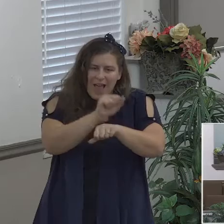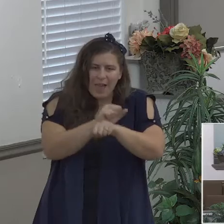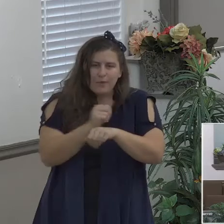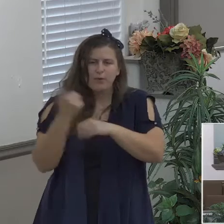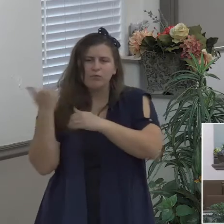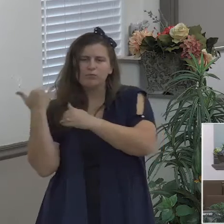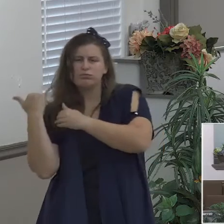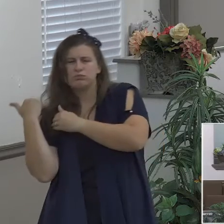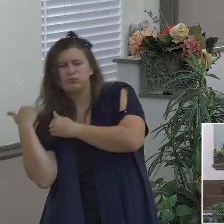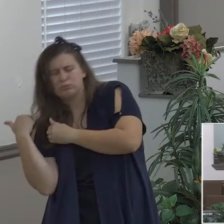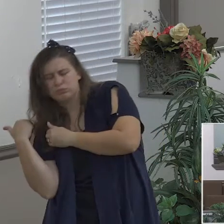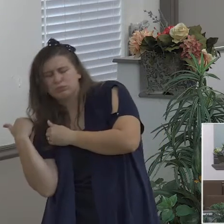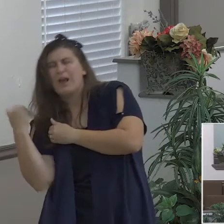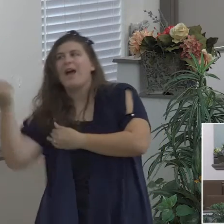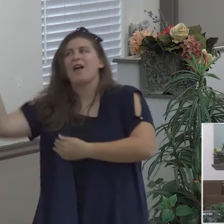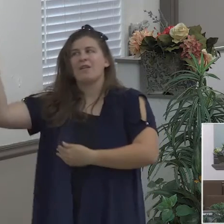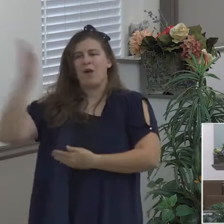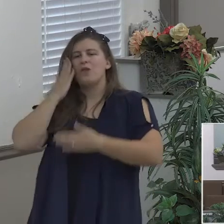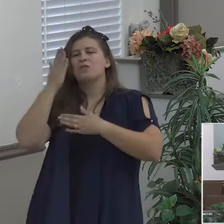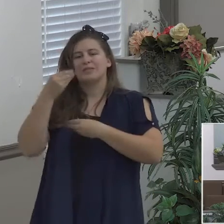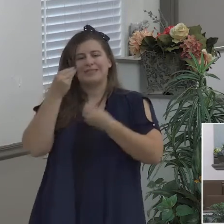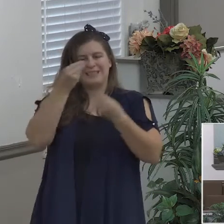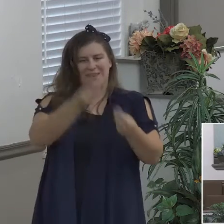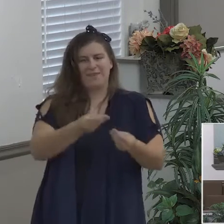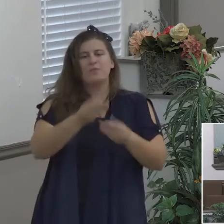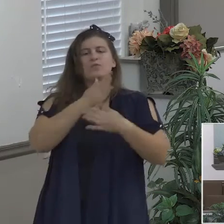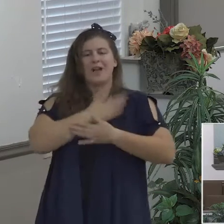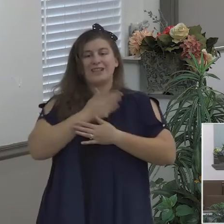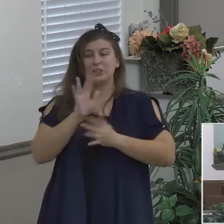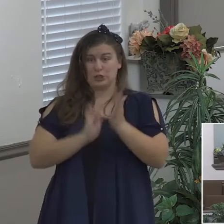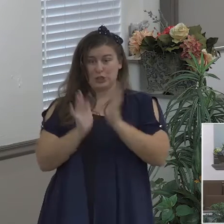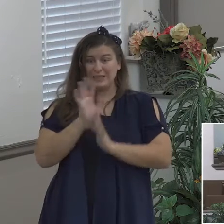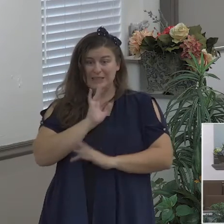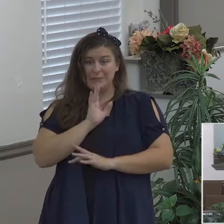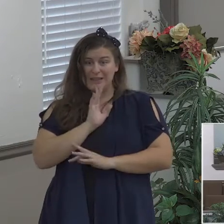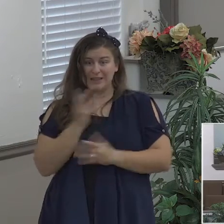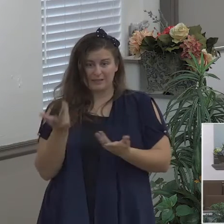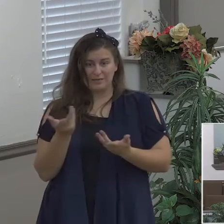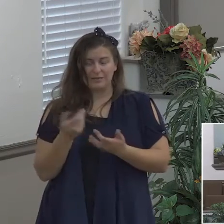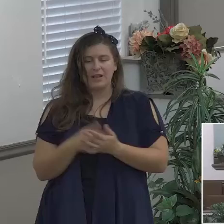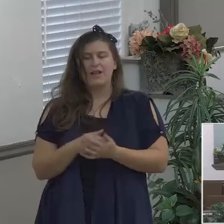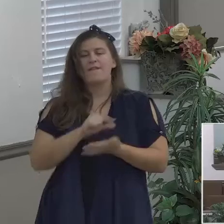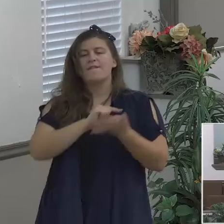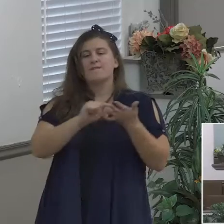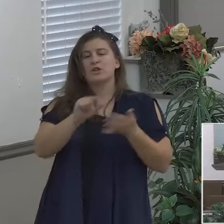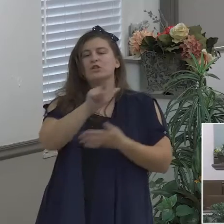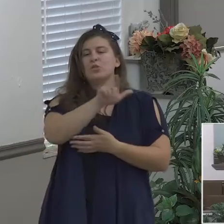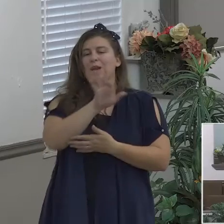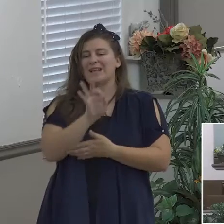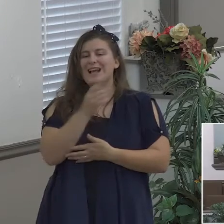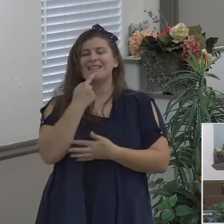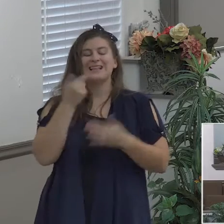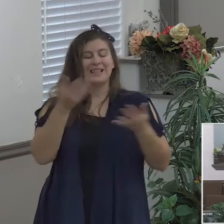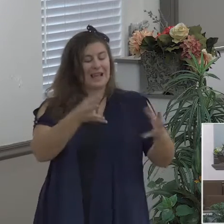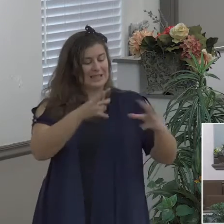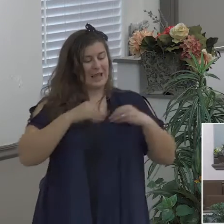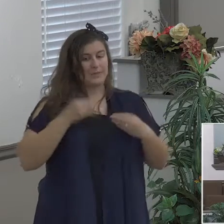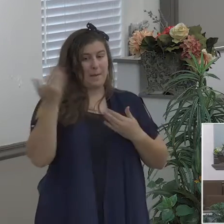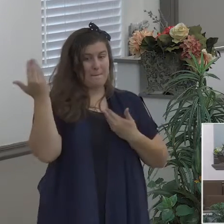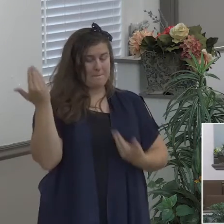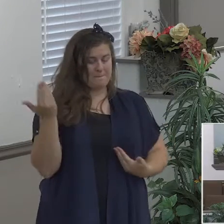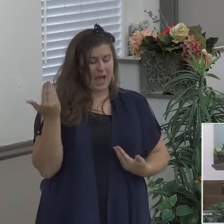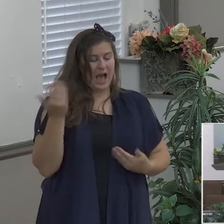speaking verse 29 take my yoke upon you and learn of me